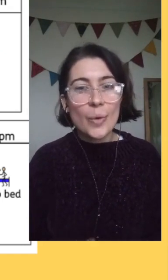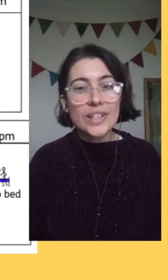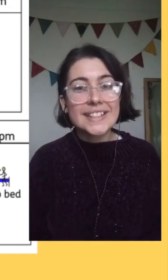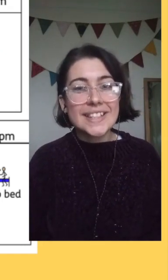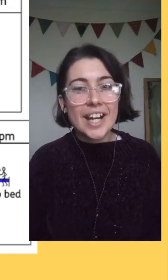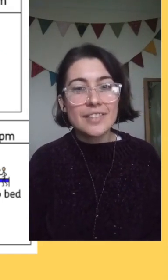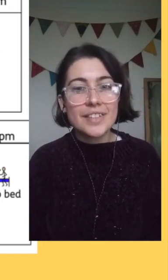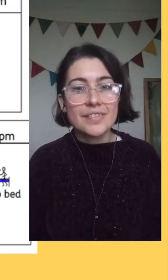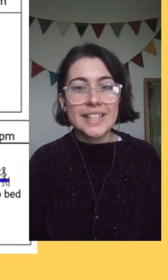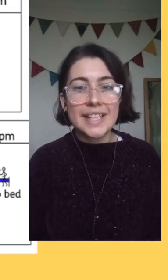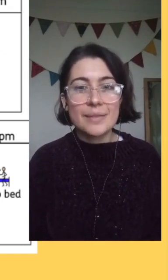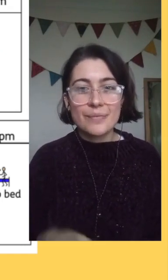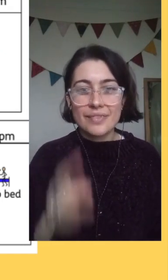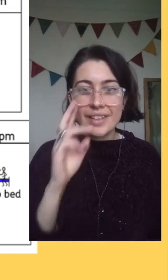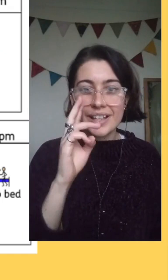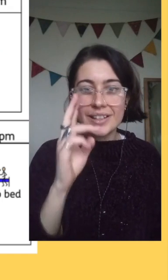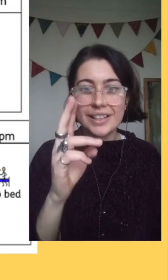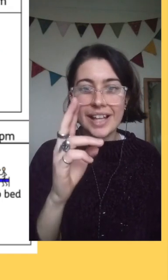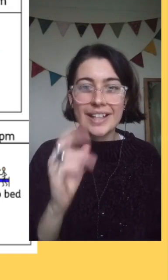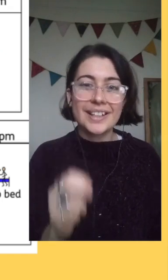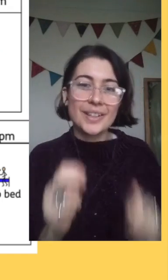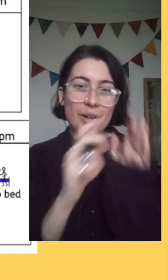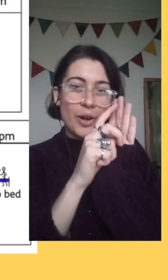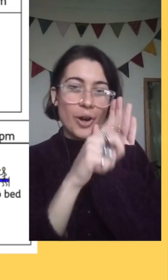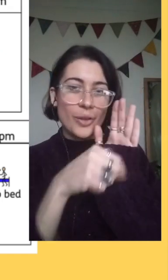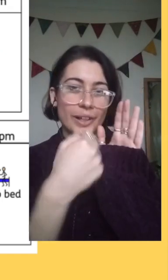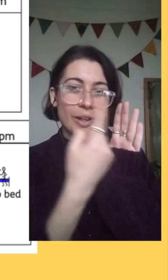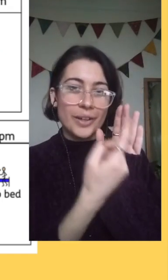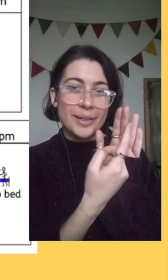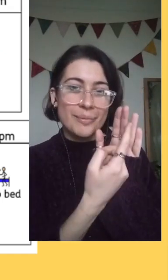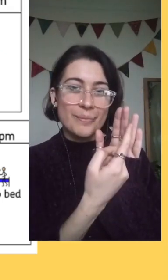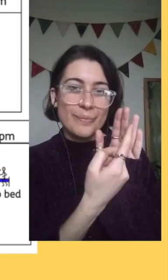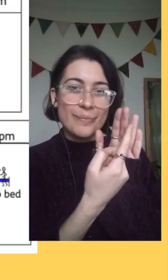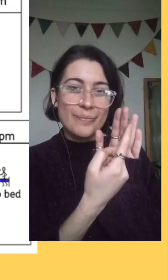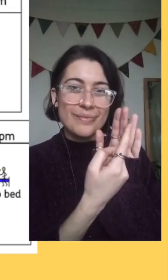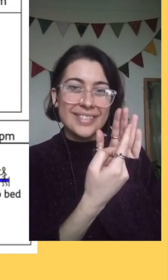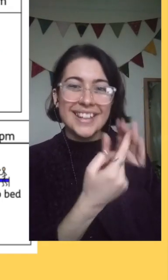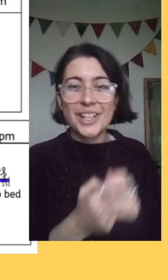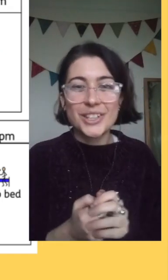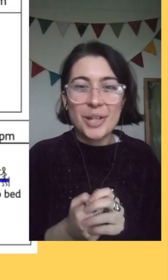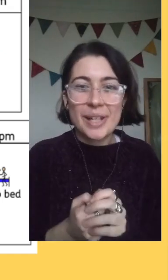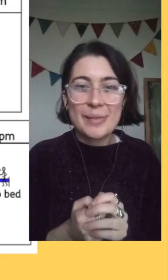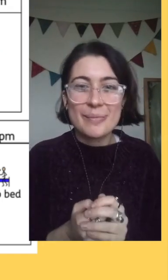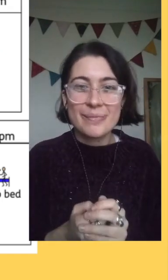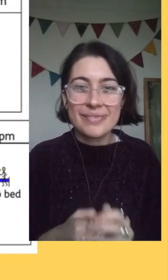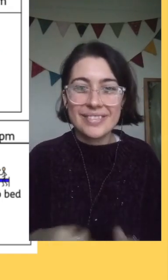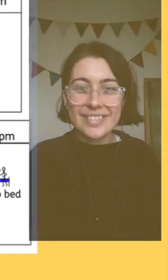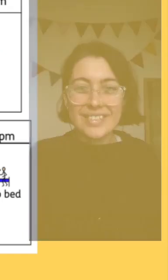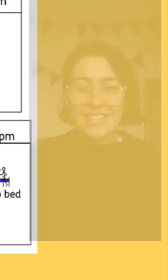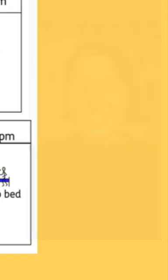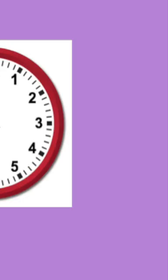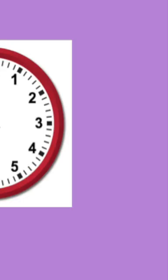What does 9.50 look like on the clock? Can you show me?